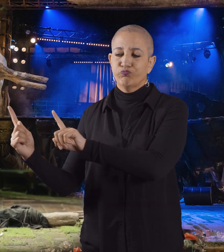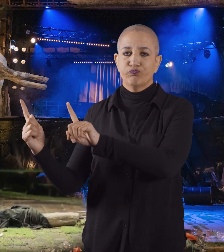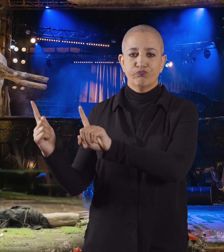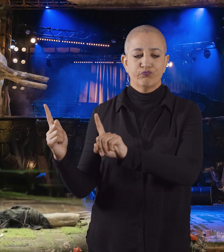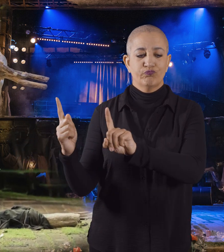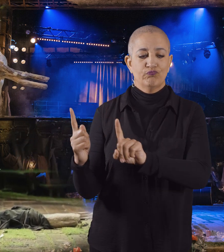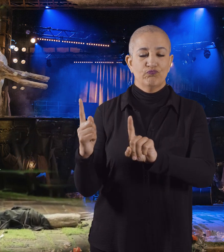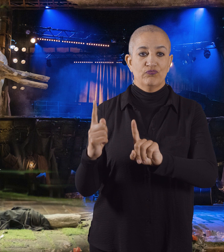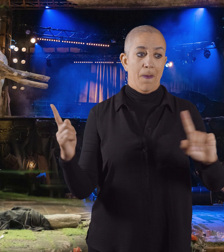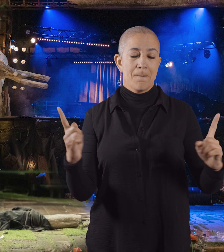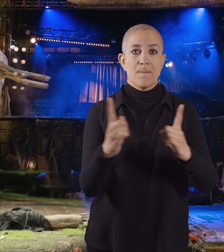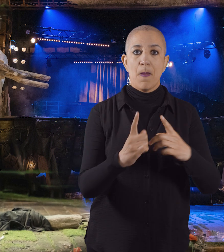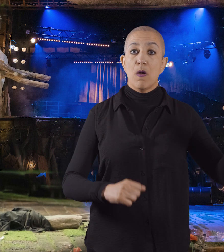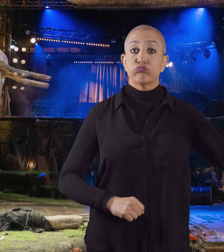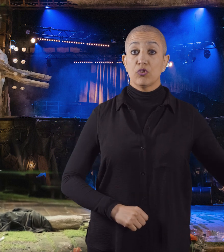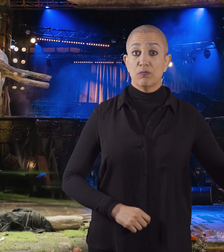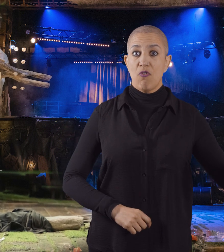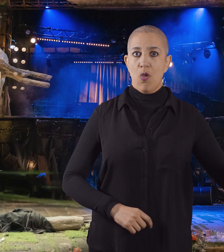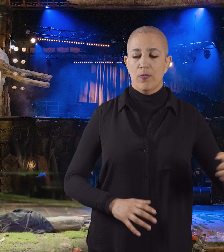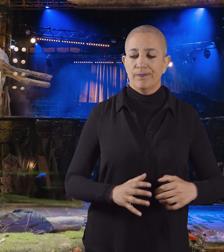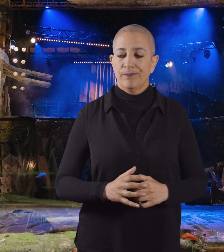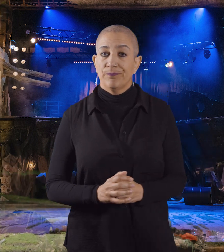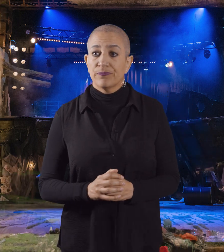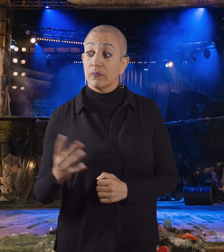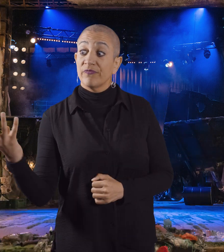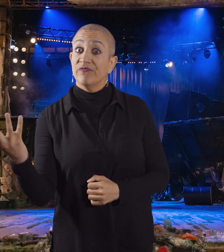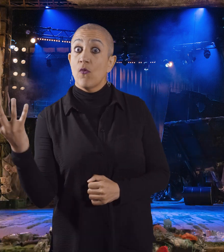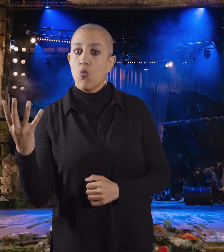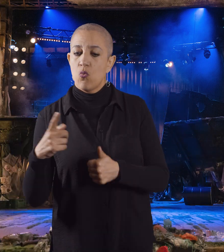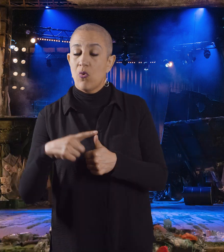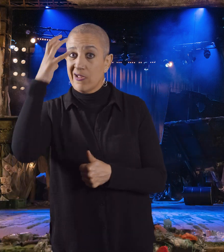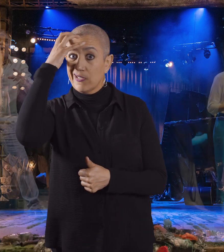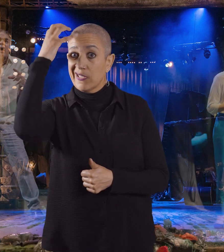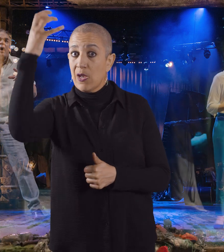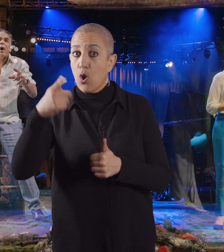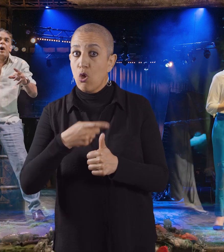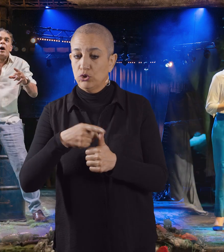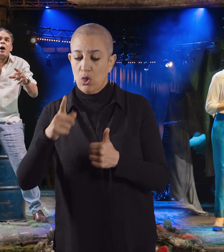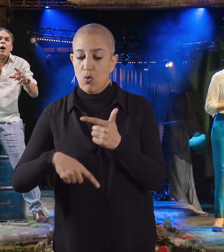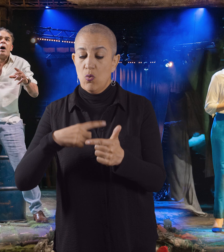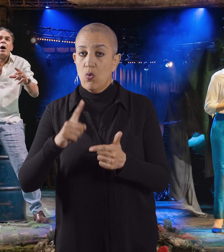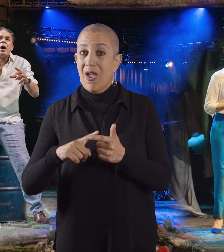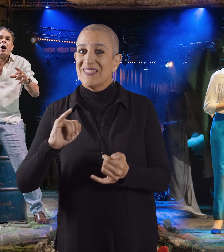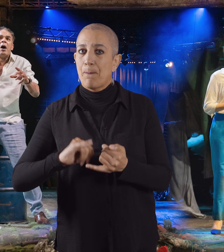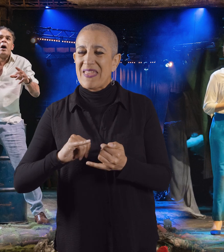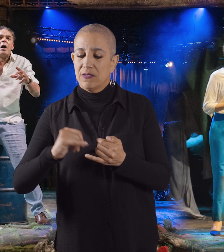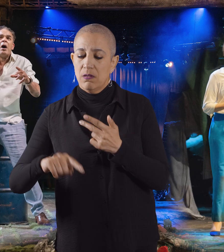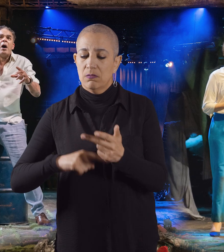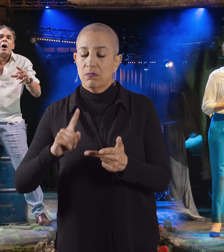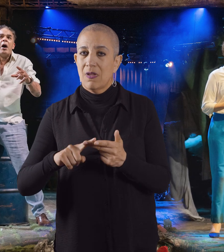King Alonso, Sebastian, Antonio and Gonzalo wander the island, thinking Ferdinand